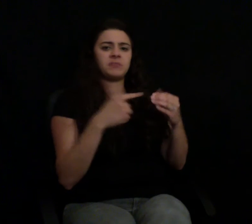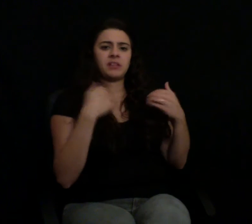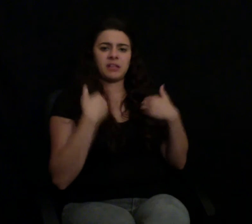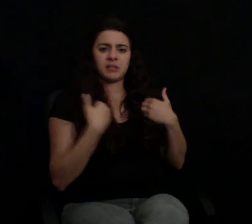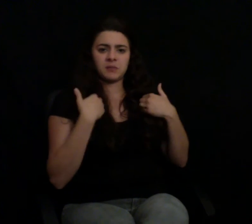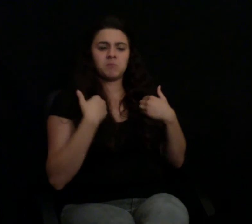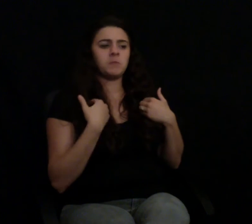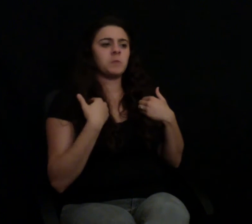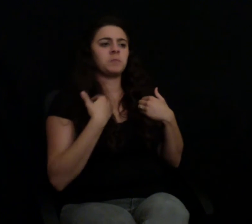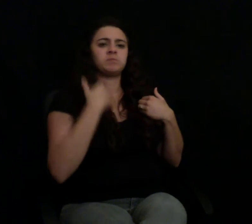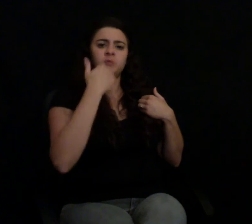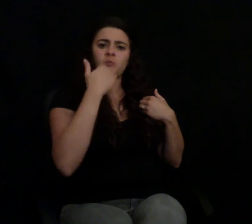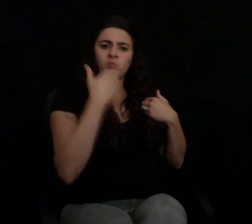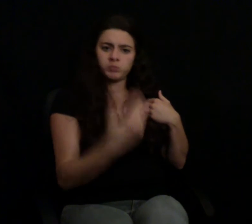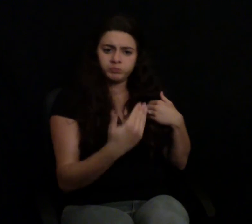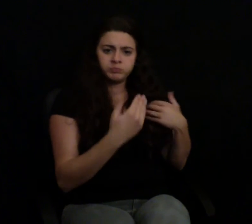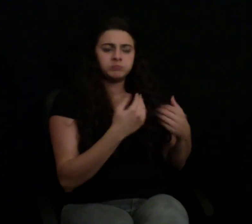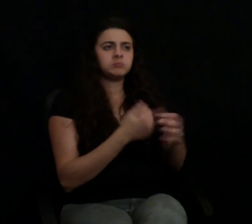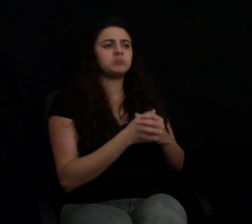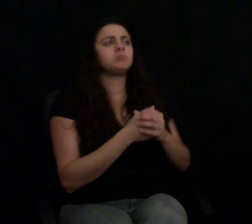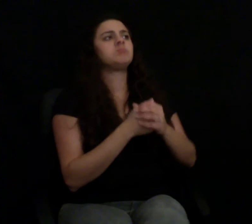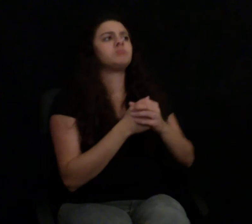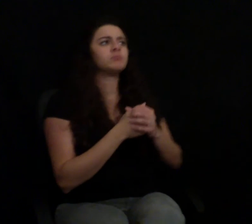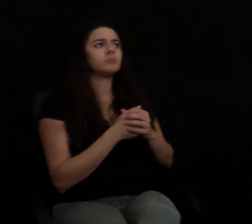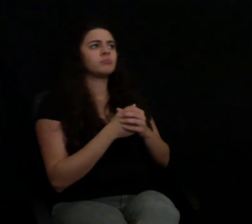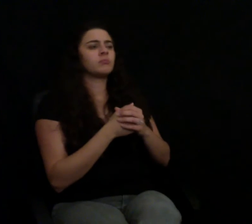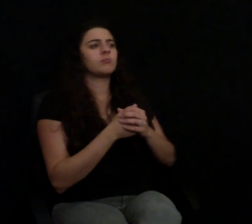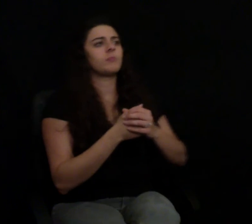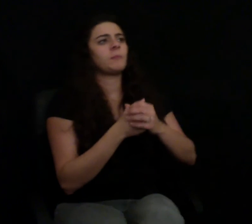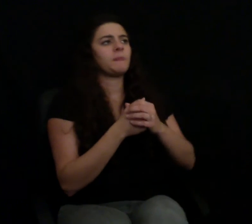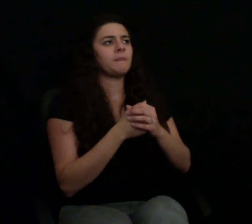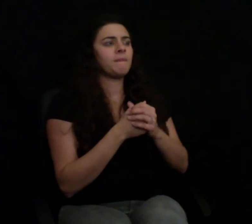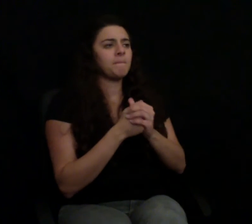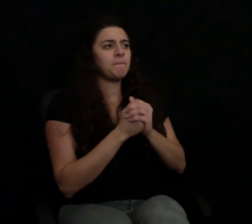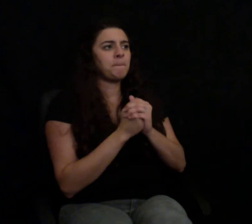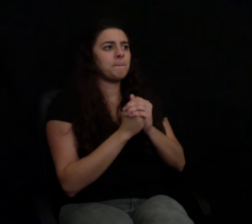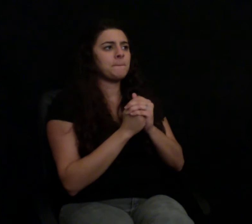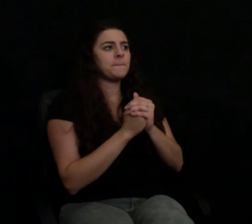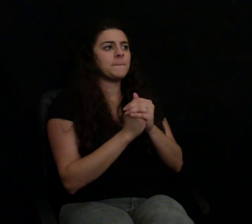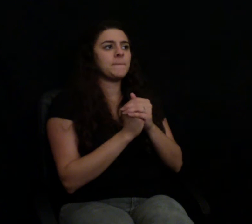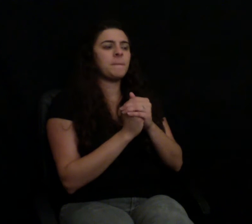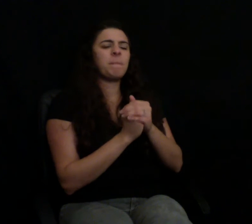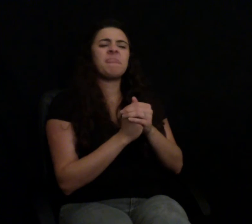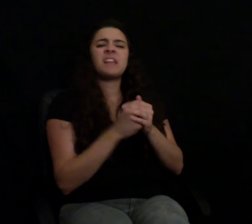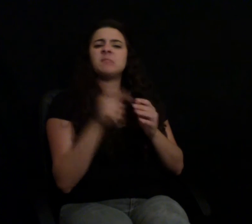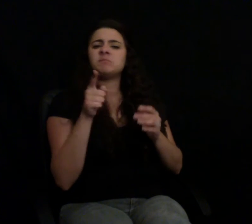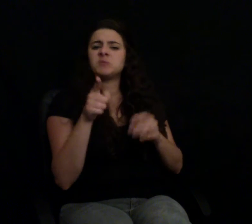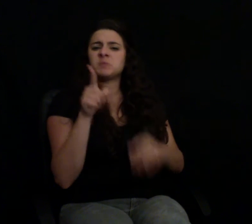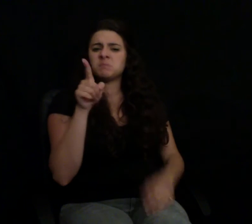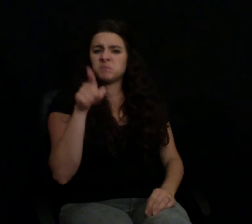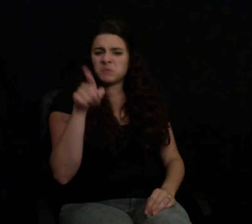But, you know, an animal, even if you're not a vegan, if you're going to be a meat eater,